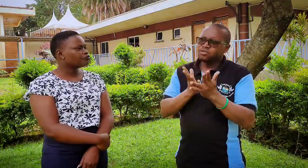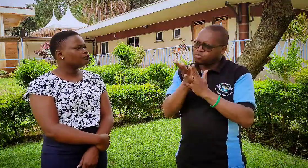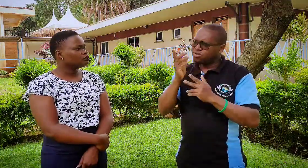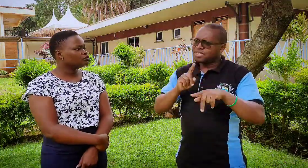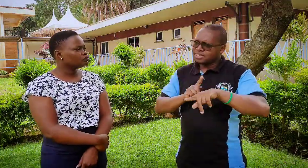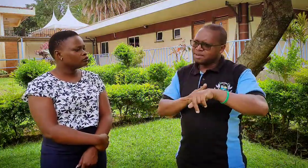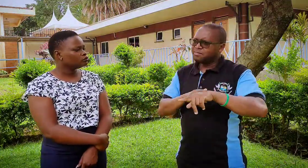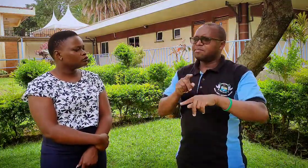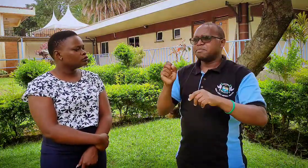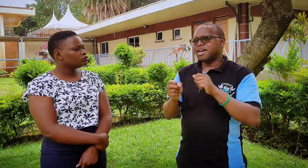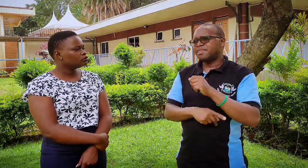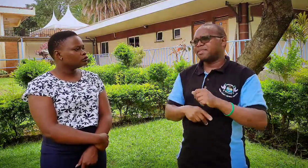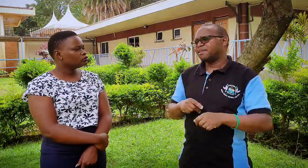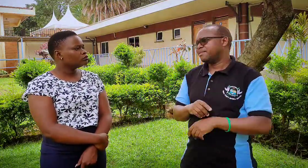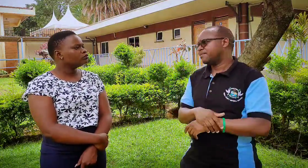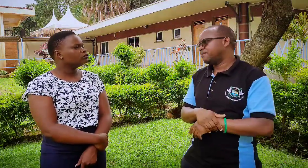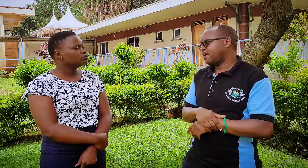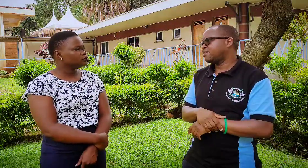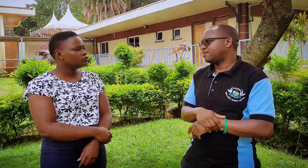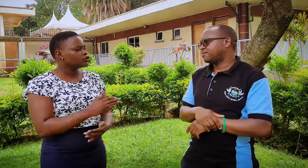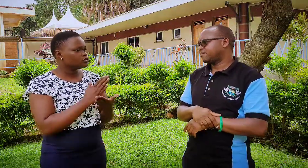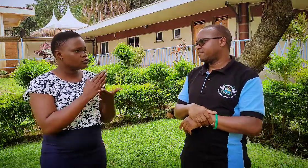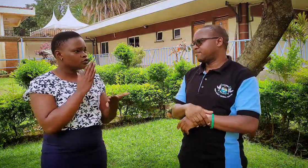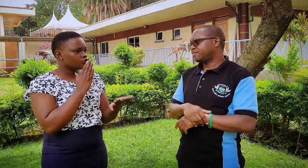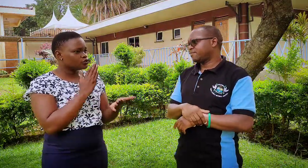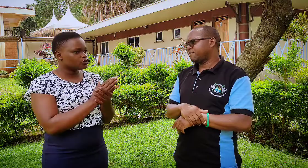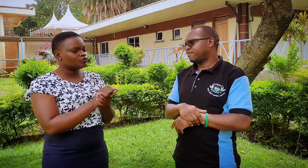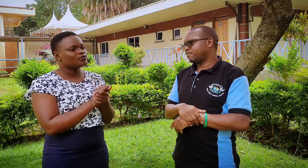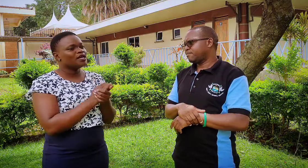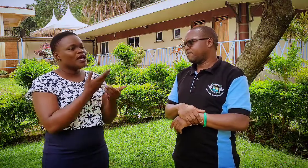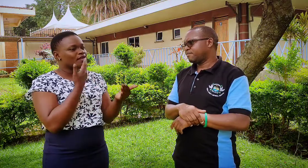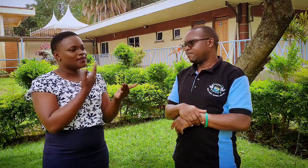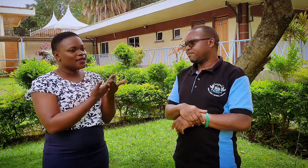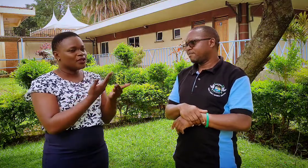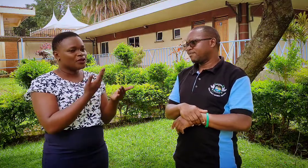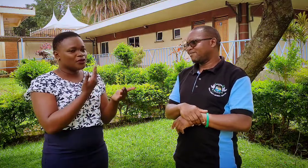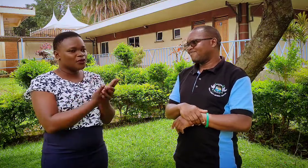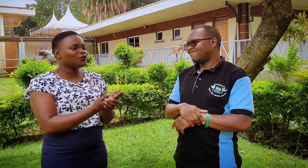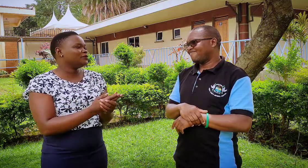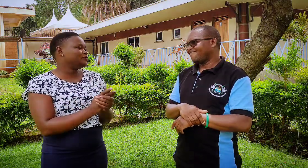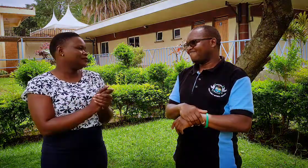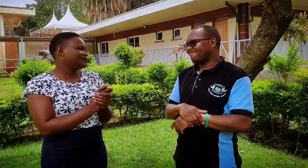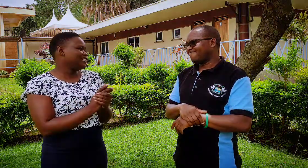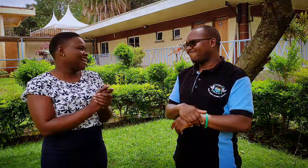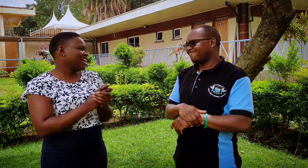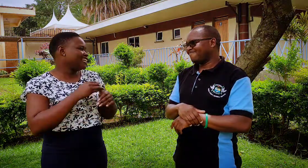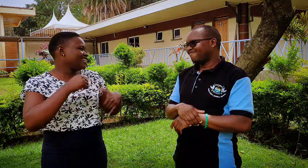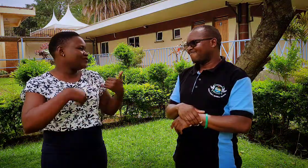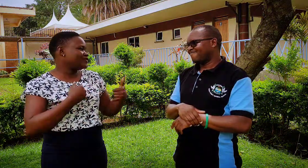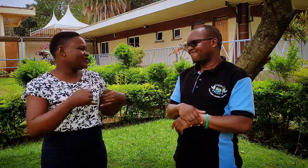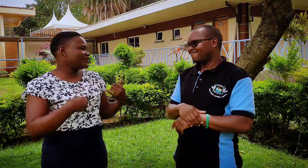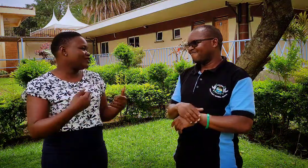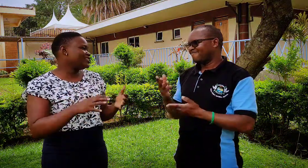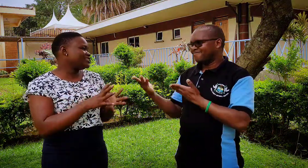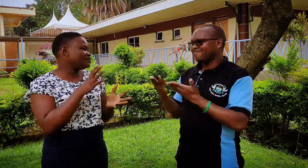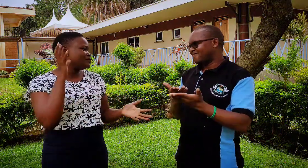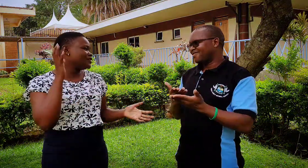through the same month. Yeah. True. Thank you. And I have enjoyed more.